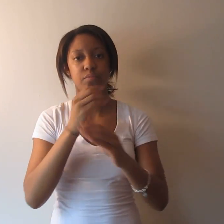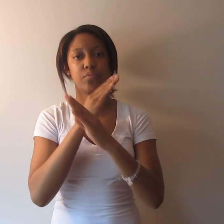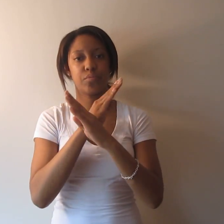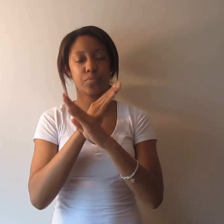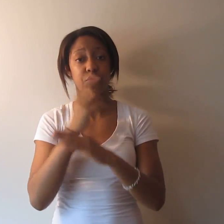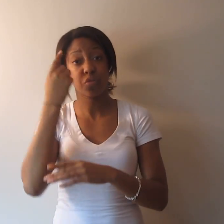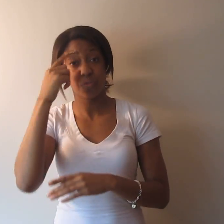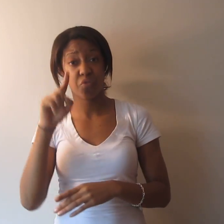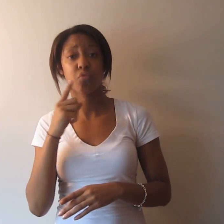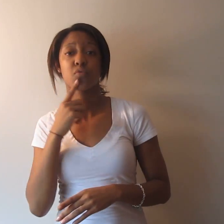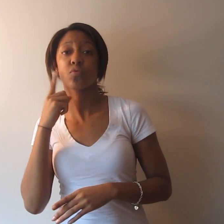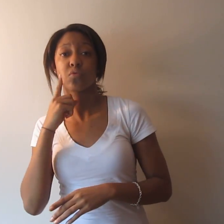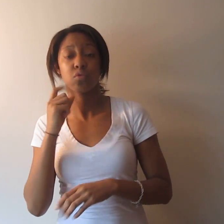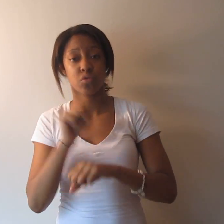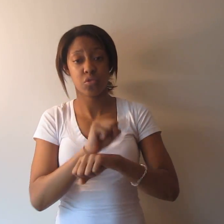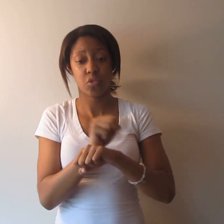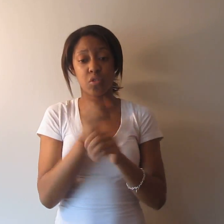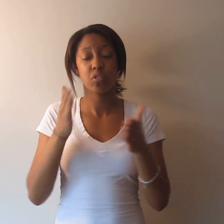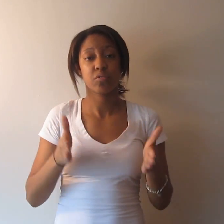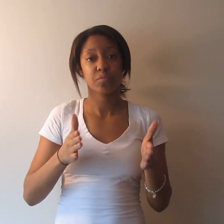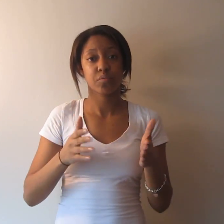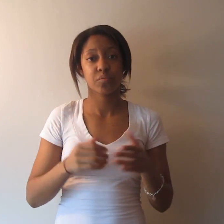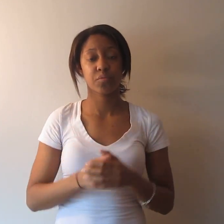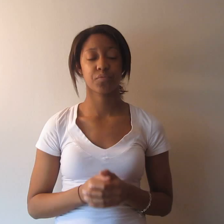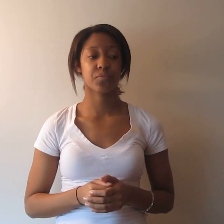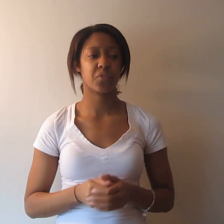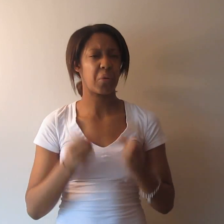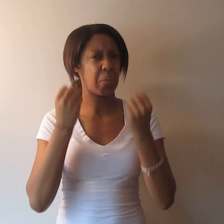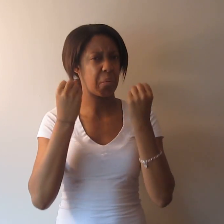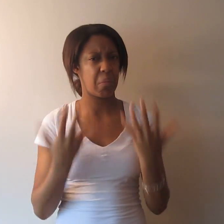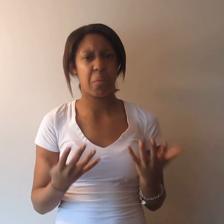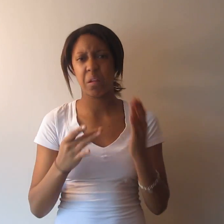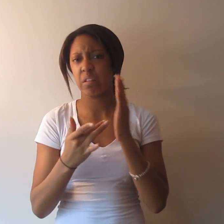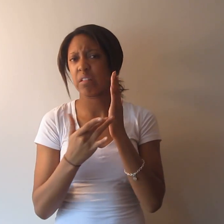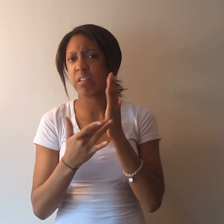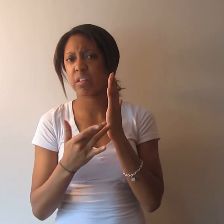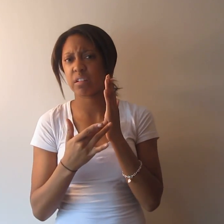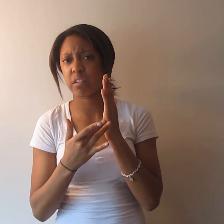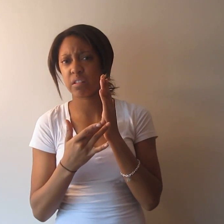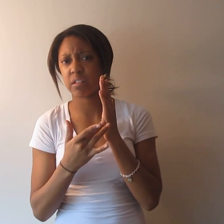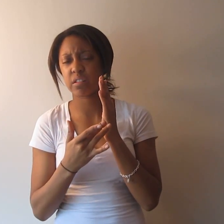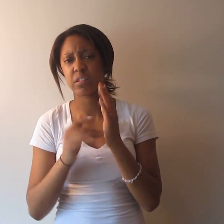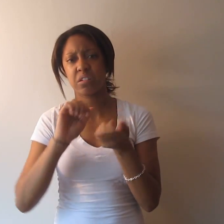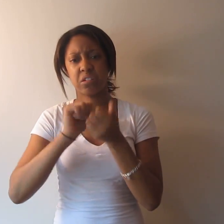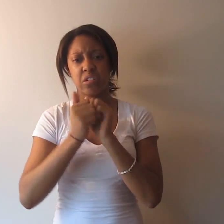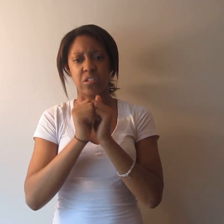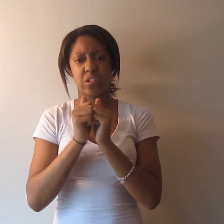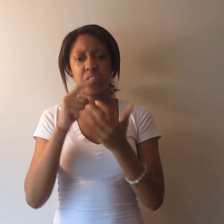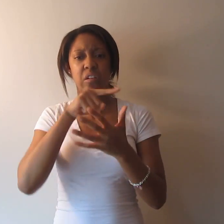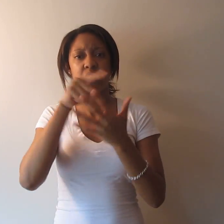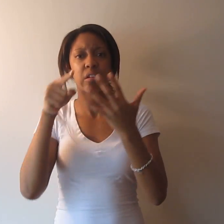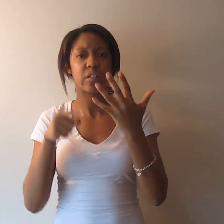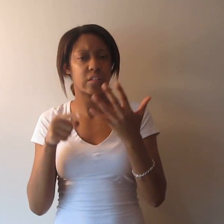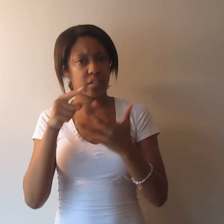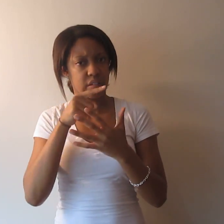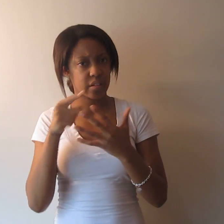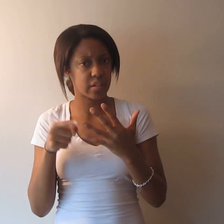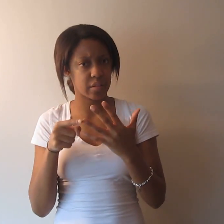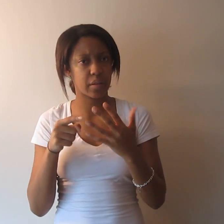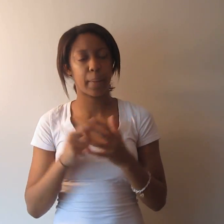There are many technologies that can provide accommodations, such as these listed here. We have the video